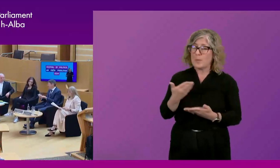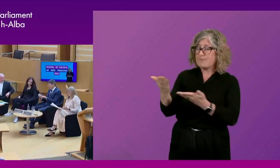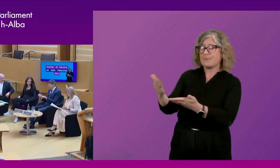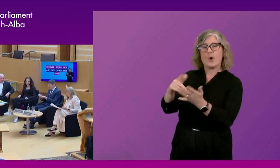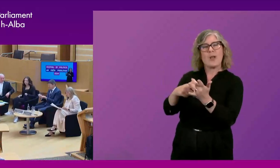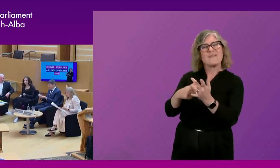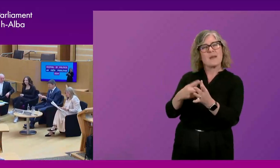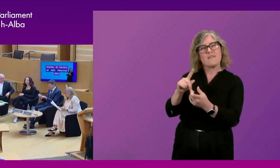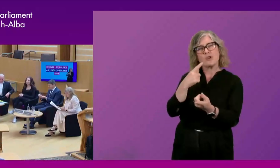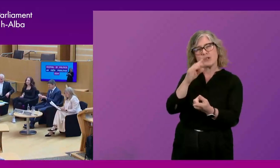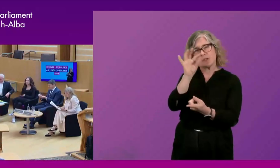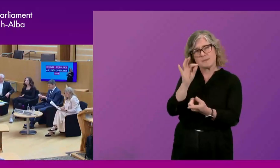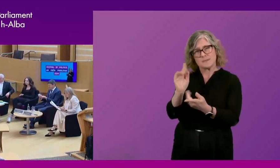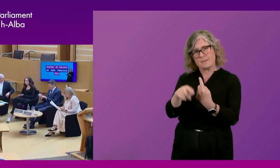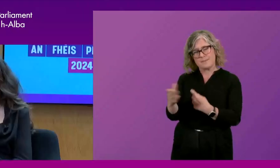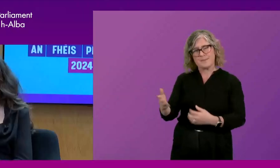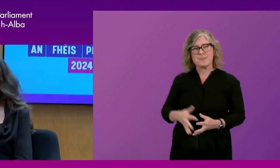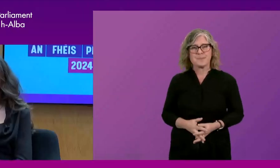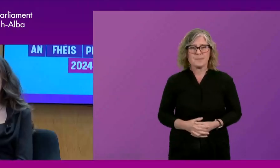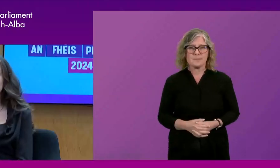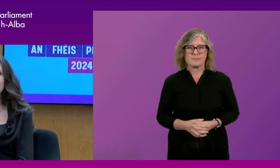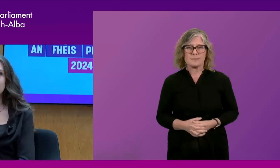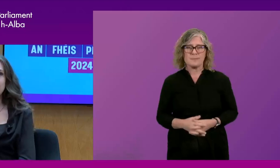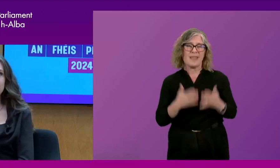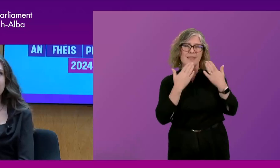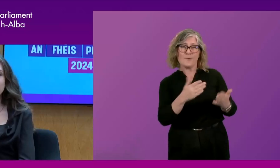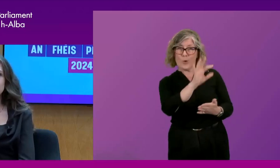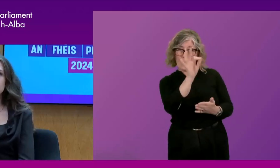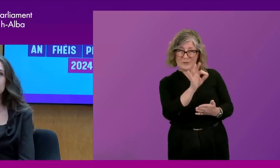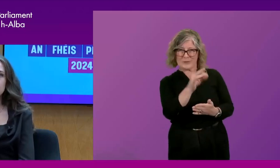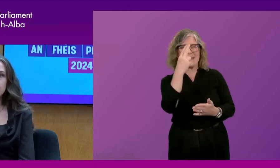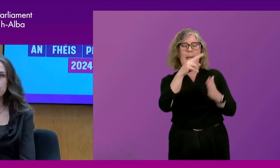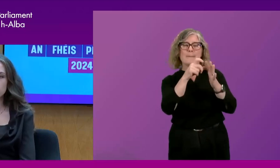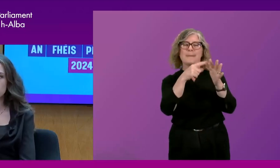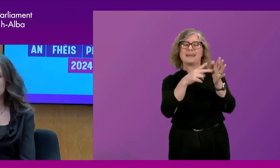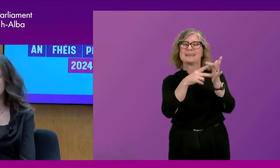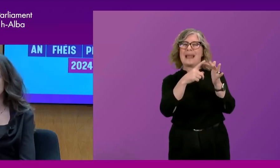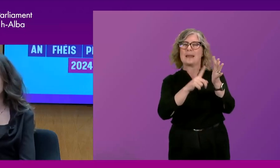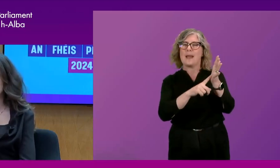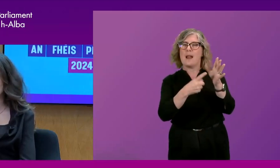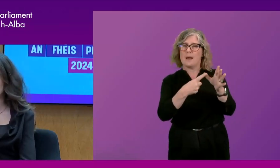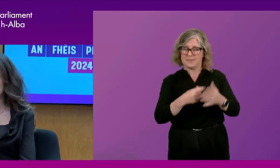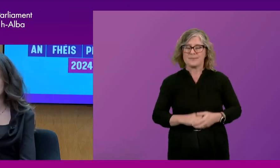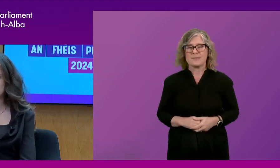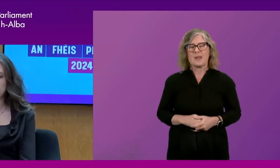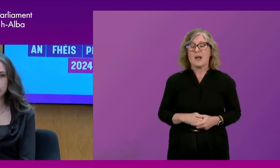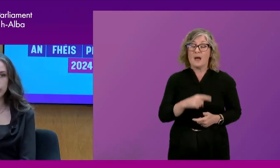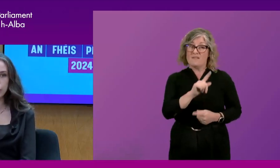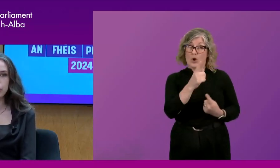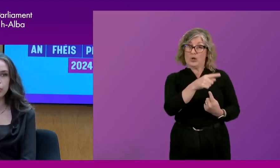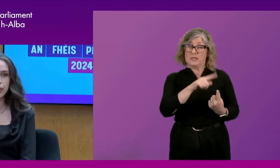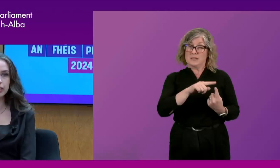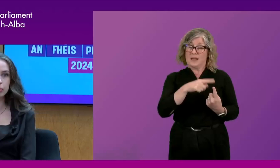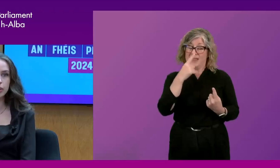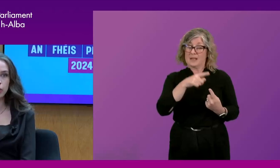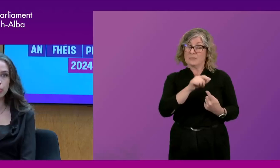Thank you for your question, Daniela. Um, I mean, it's really important to touch on the barriers that not only